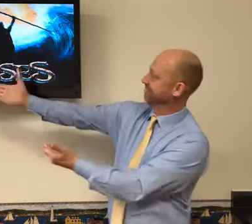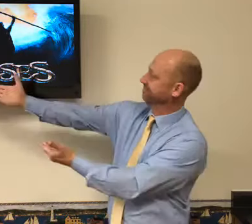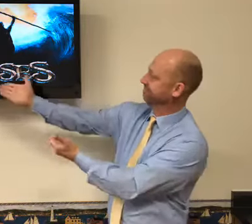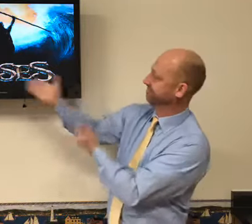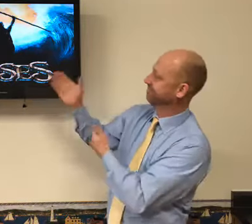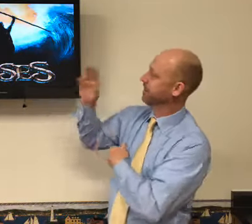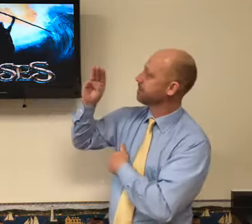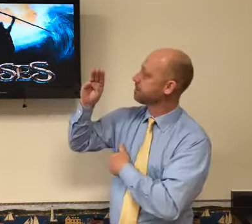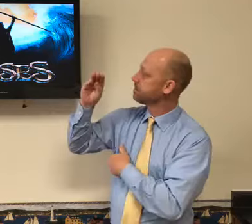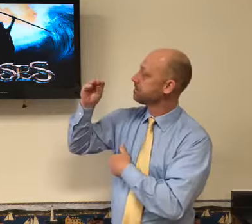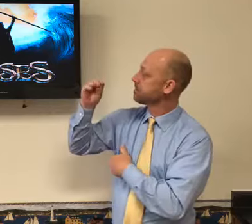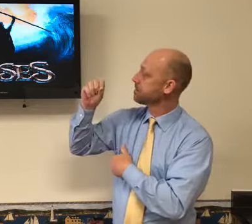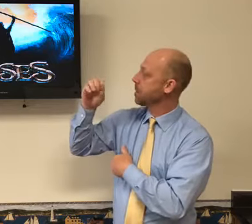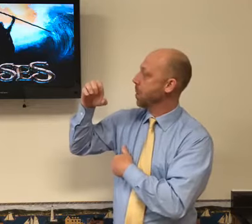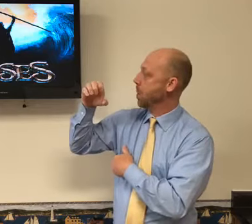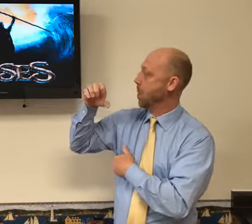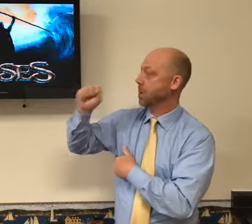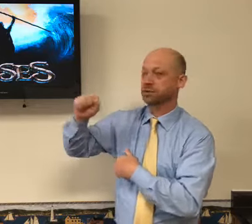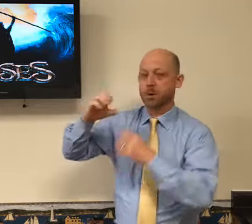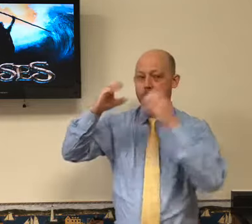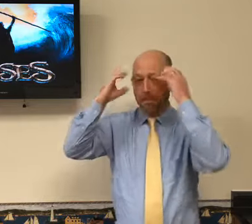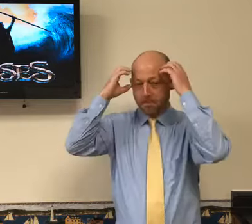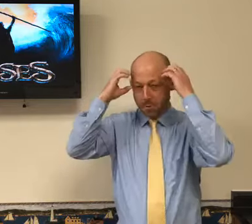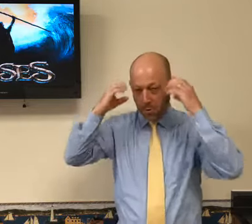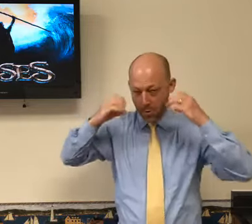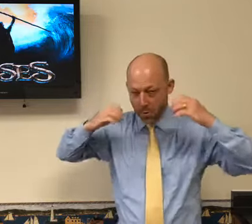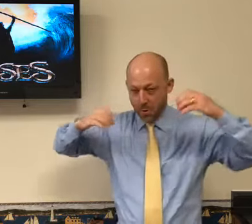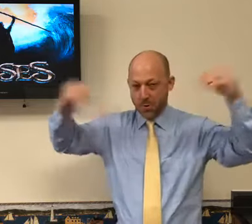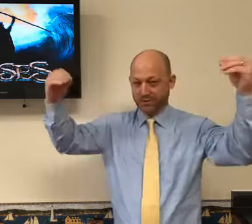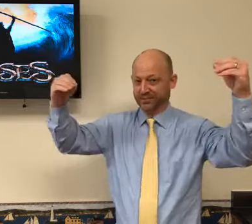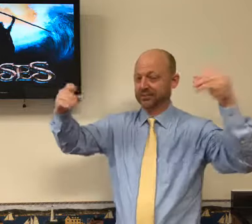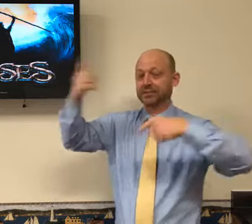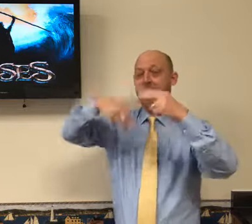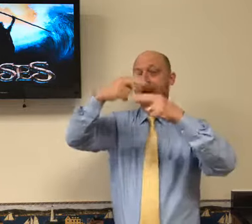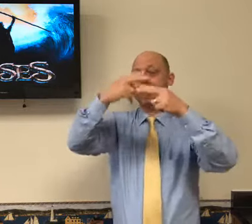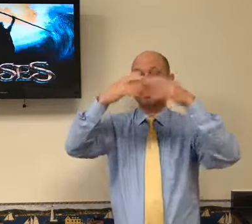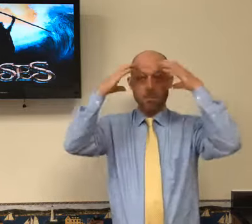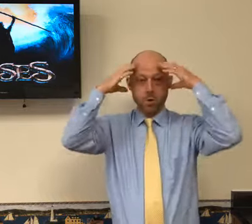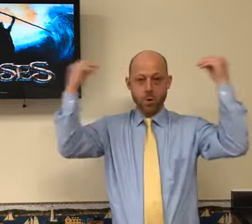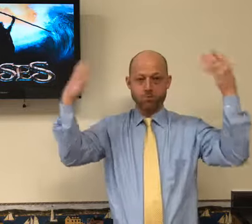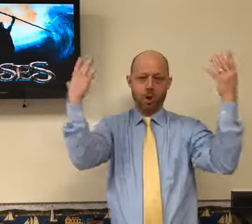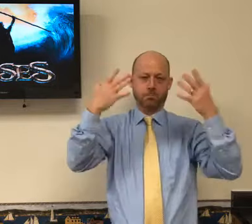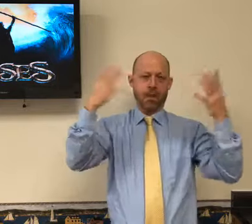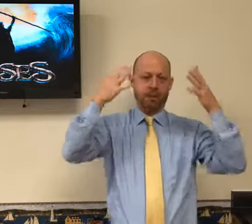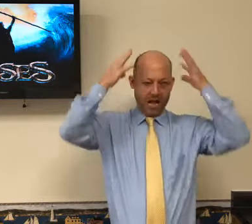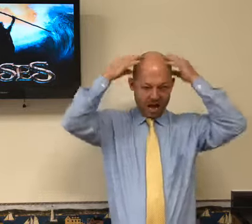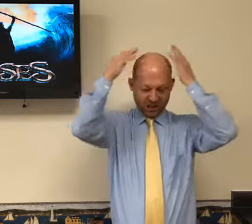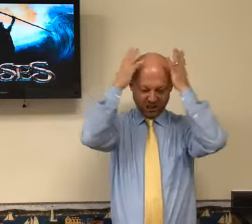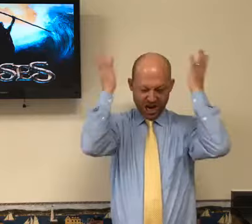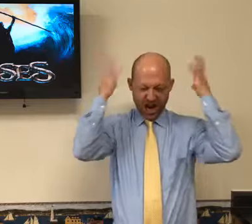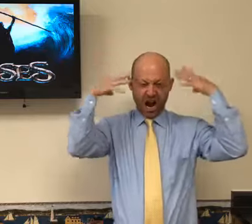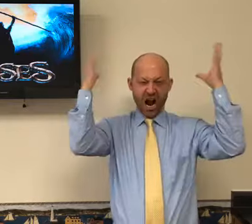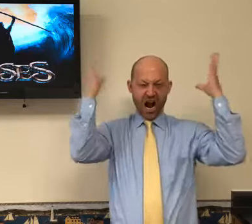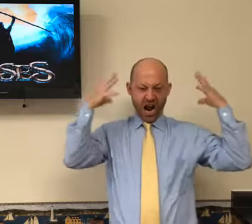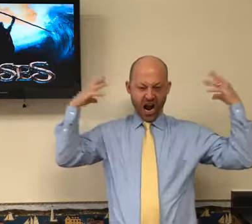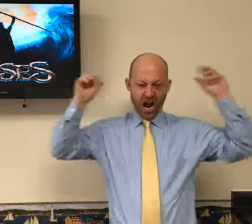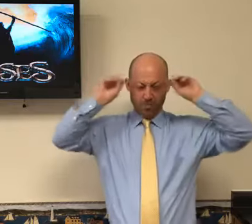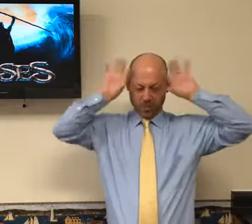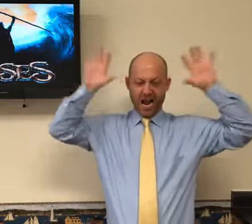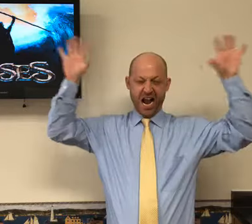And this is the man's name, Moses. Moses. This is his sign name. Maybe had